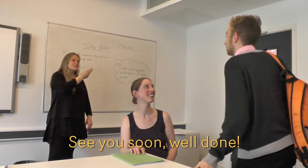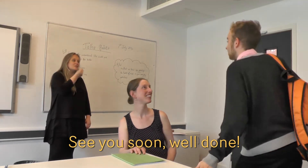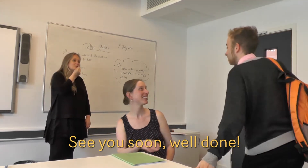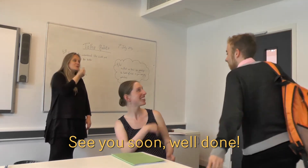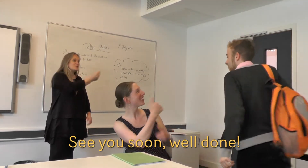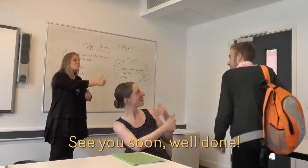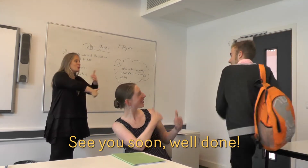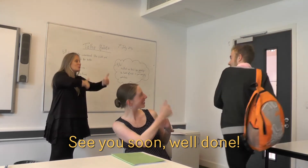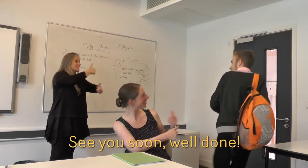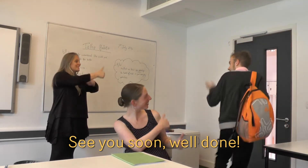you soon, well done.